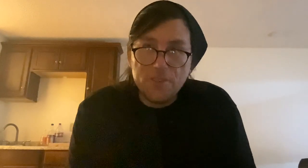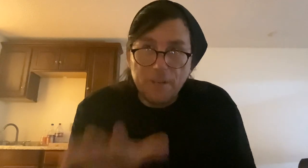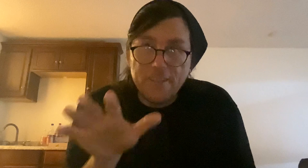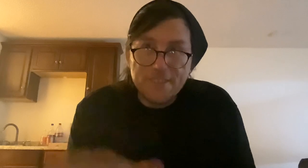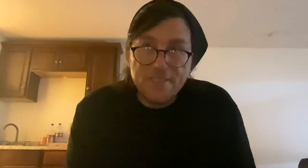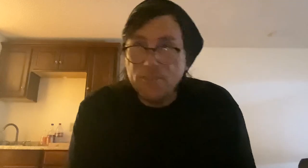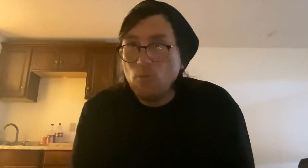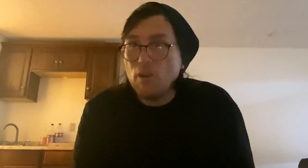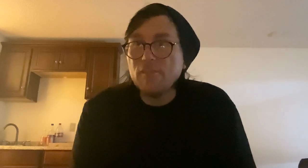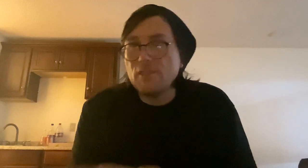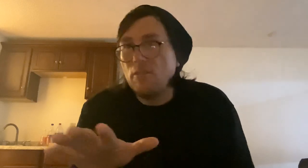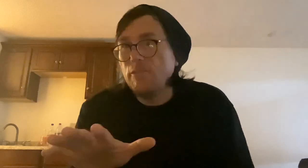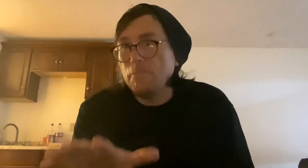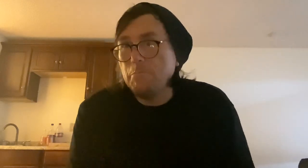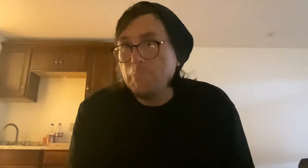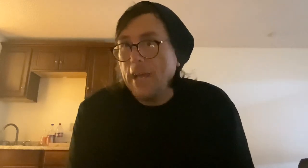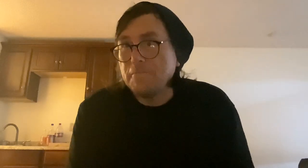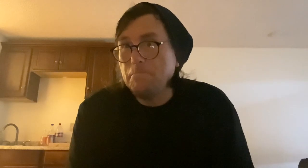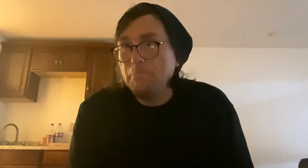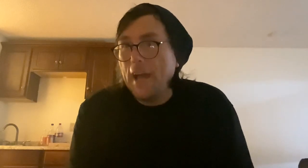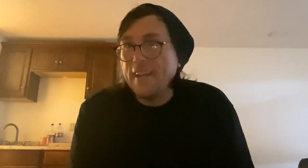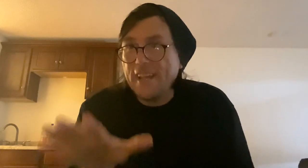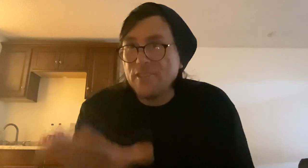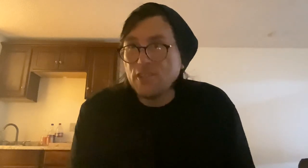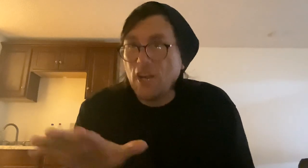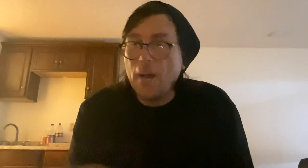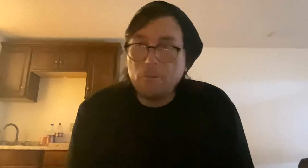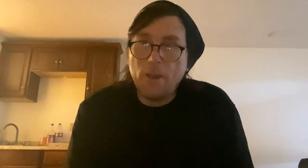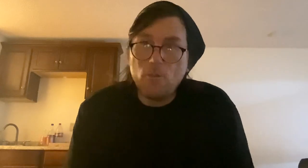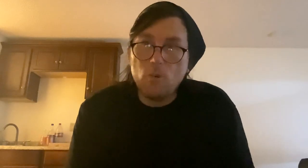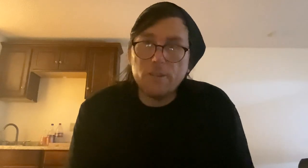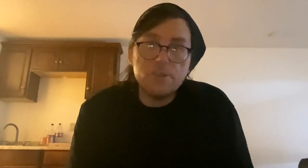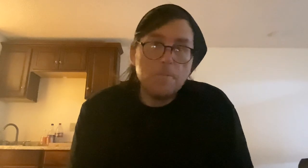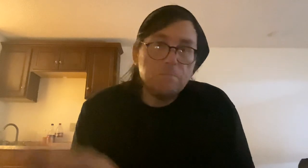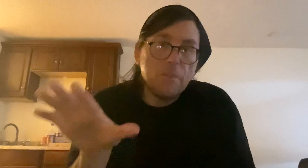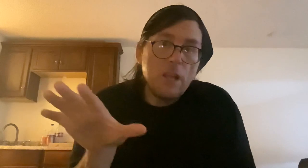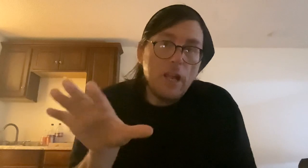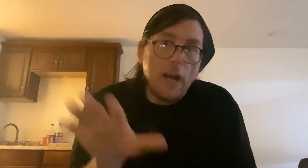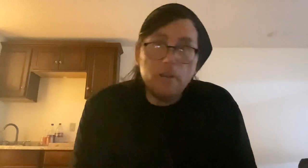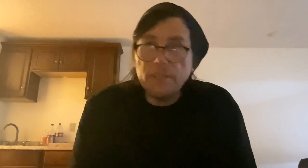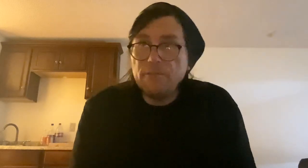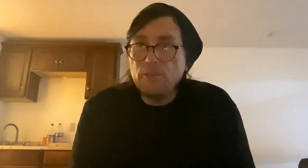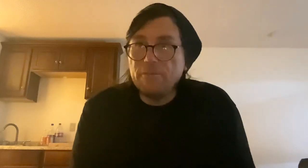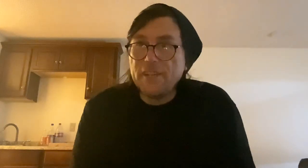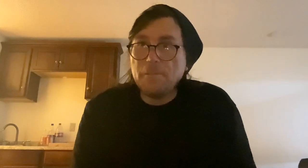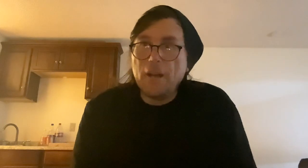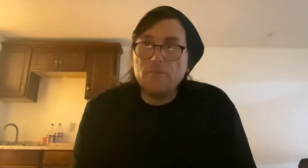somebody to steal your work. So your best bet is to copyright your works. I'm going to give you advice about,